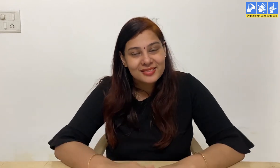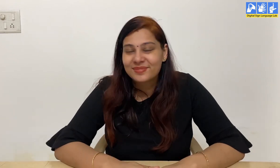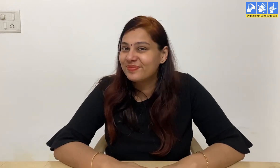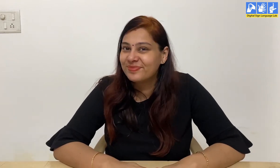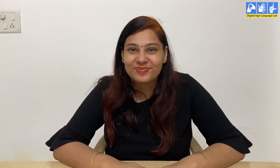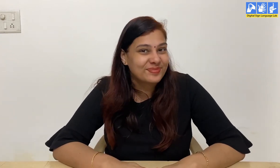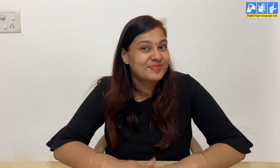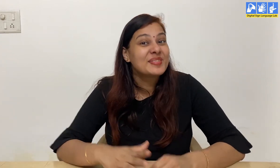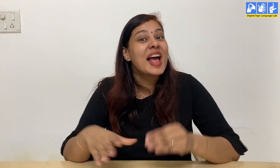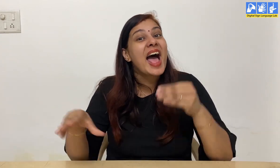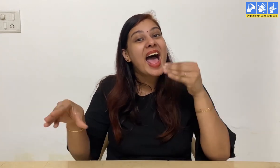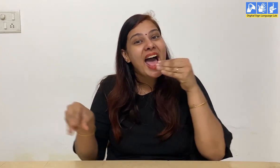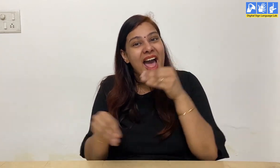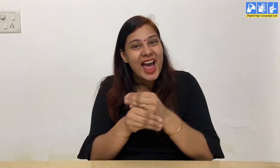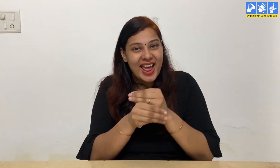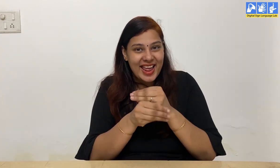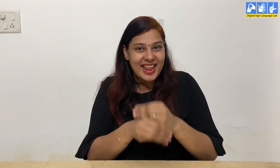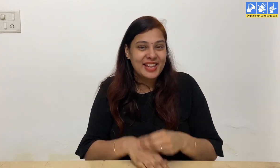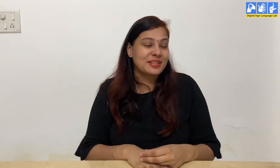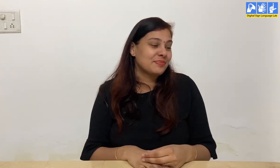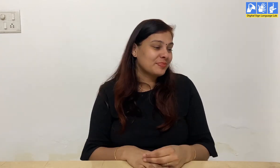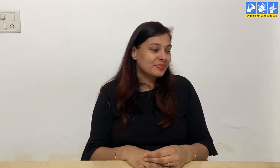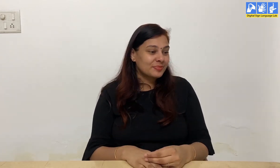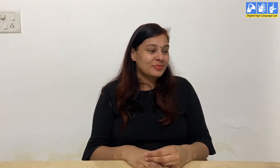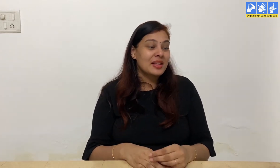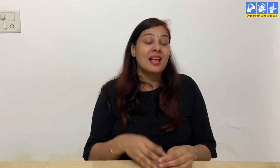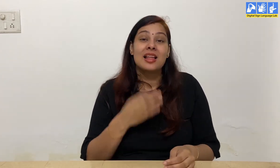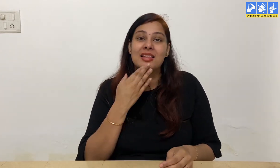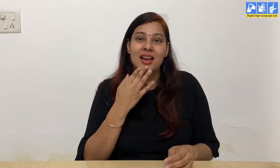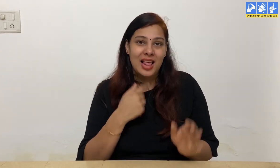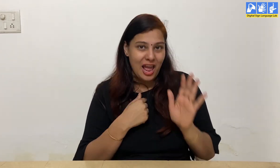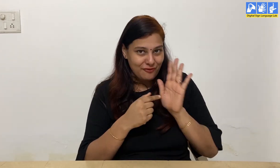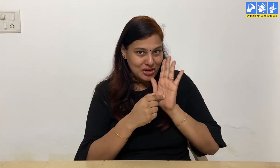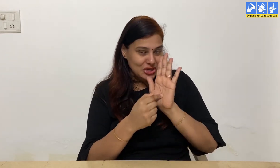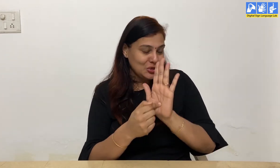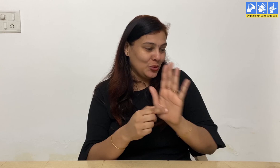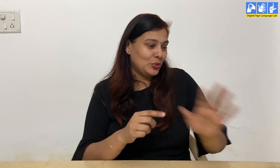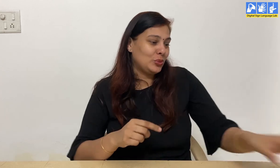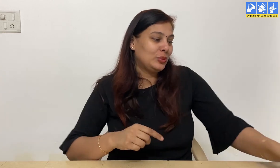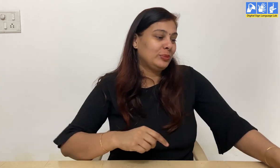That's it. No. There's more to it. Now we will take colors.